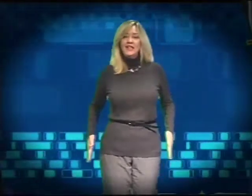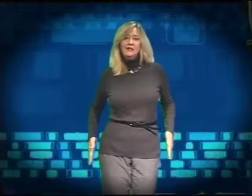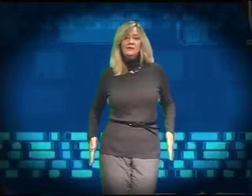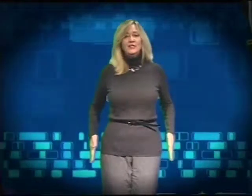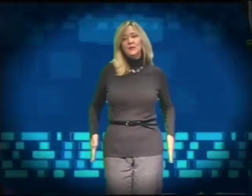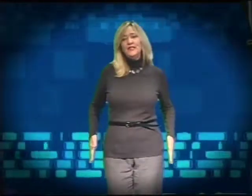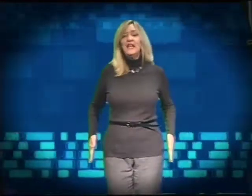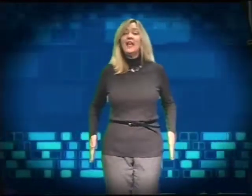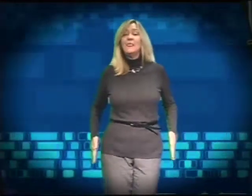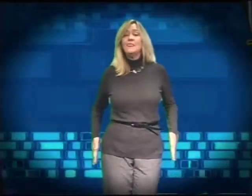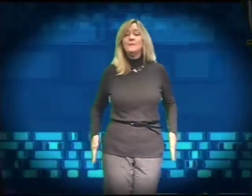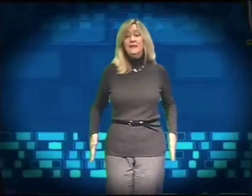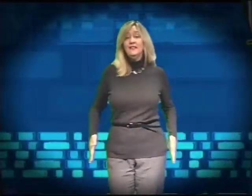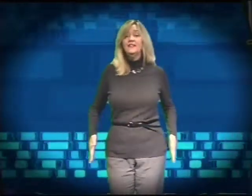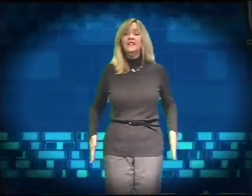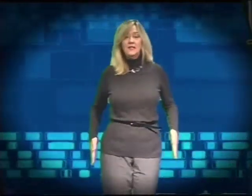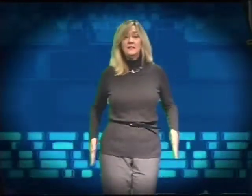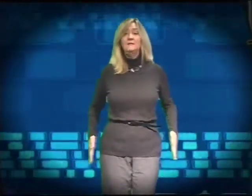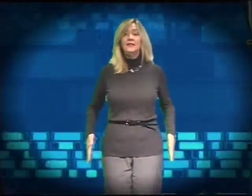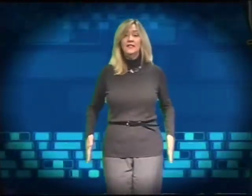In between. In the middle. In the middle.